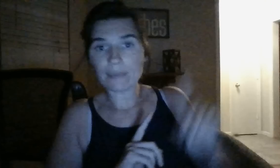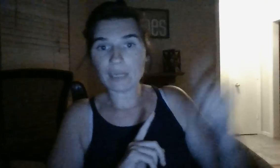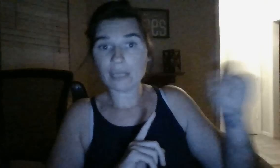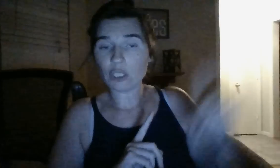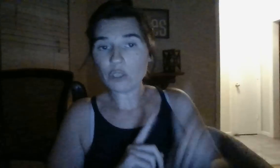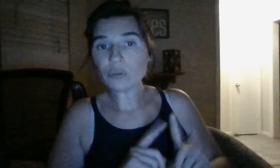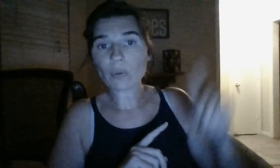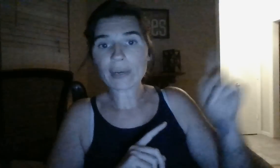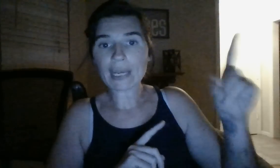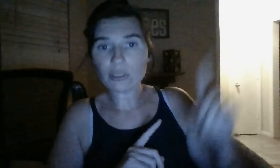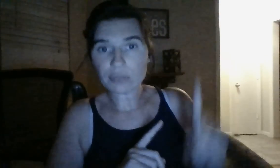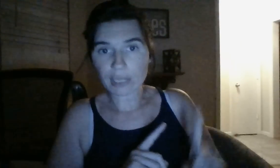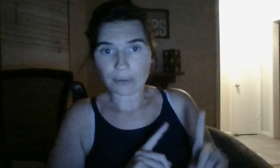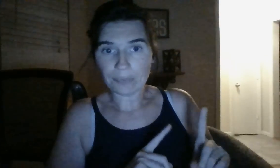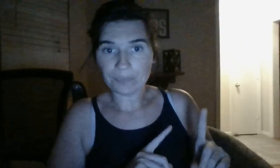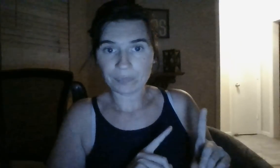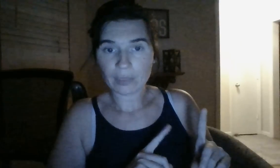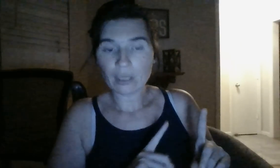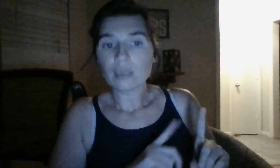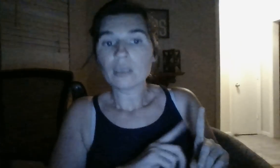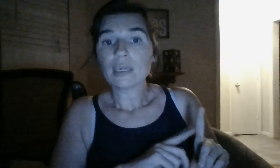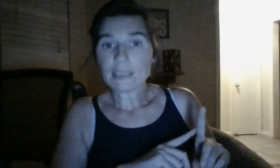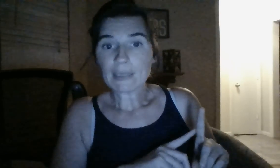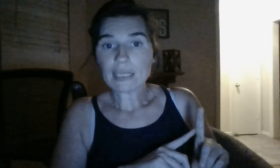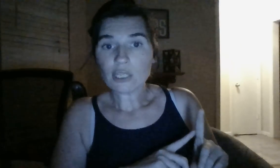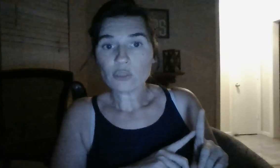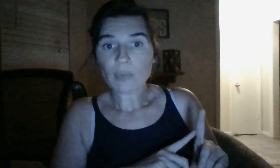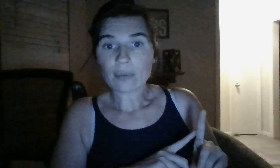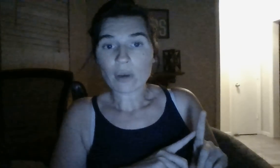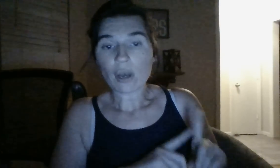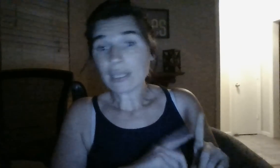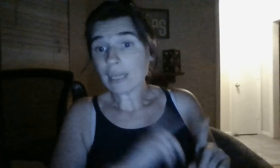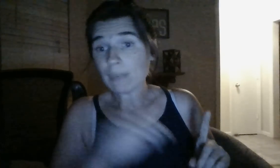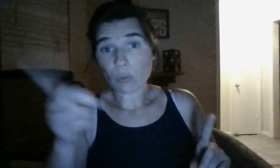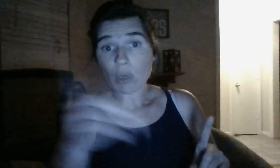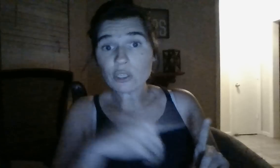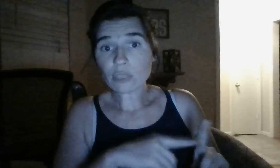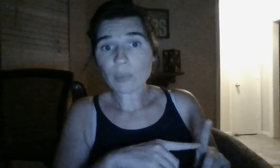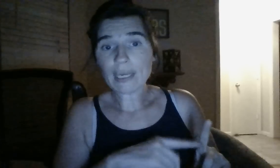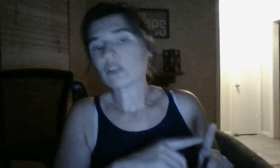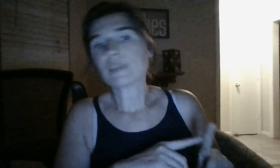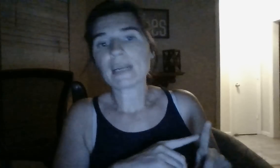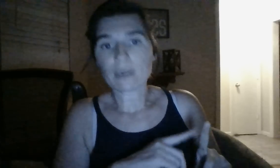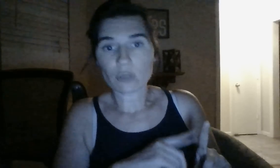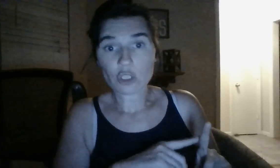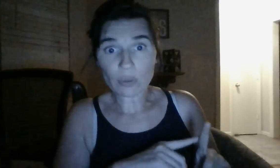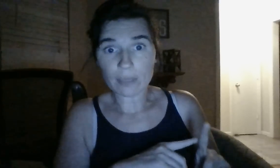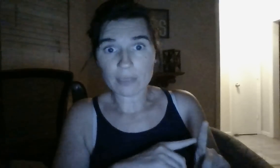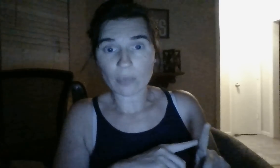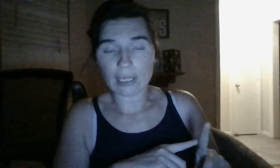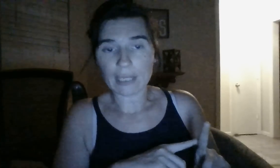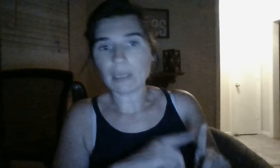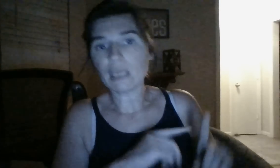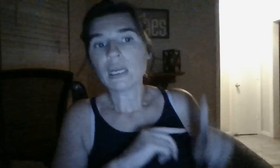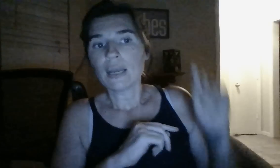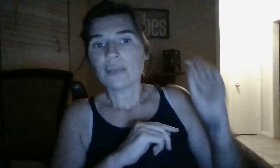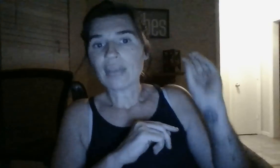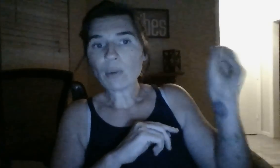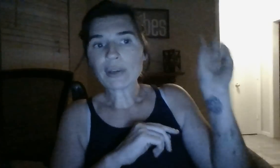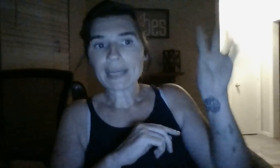company that you used to work at years ago is about to get a huge wake-up call. think they might watch this reading or somebody's about to show them this reading. But, they work